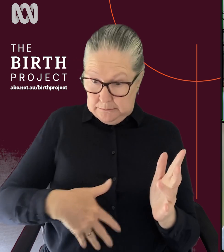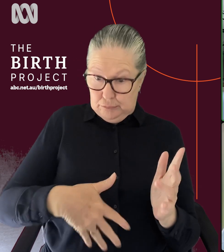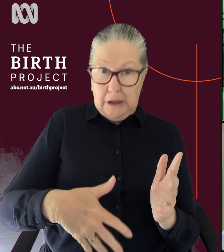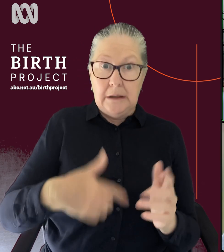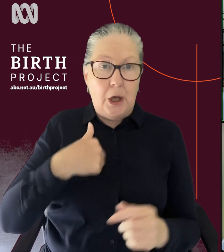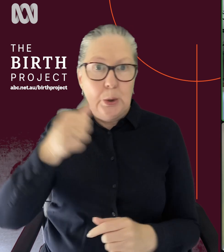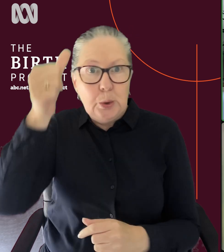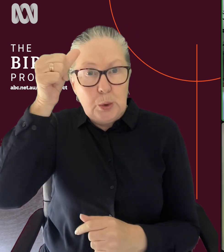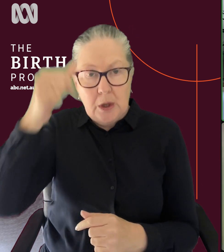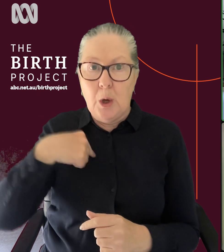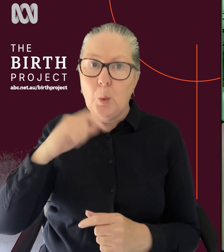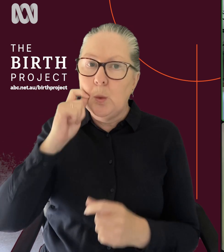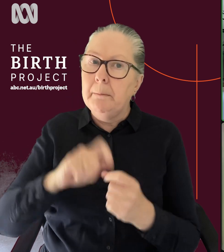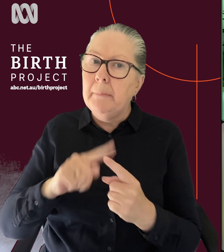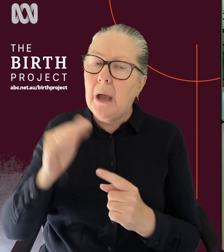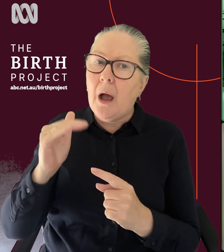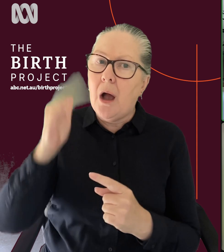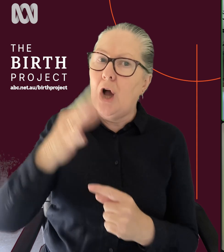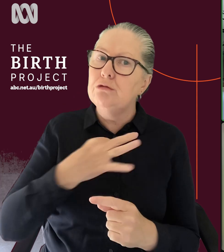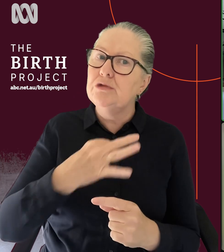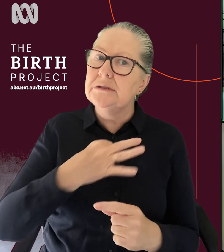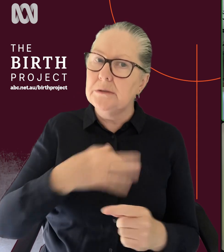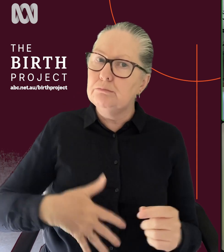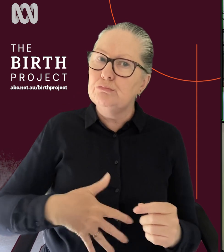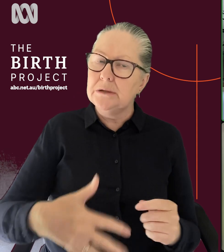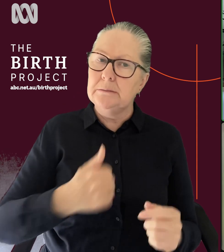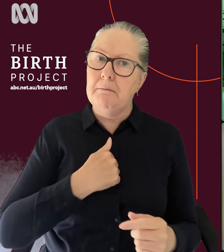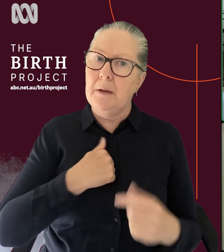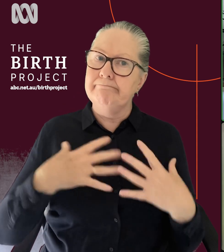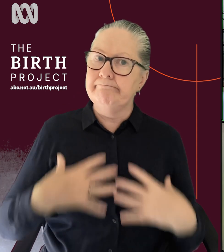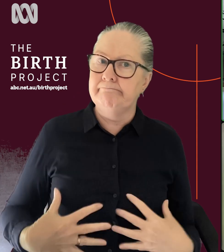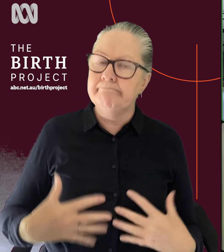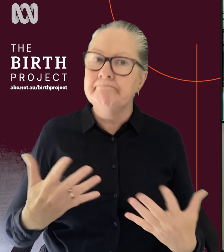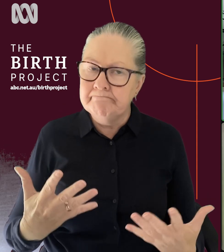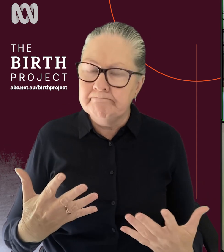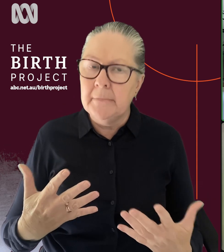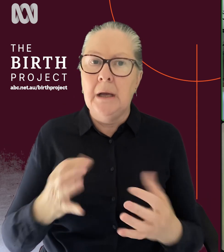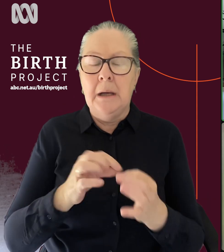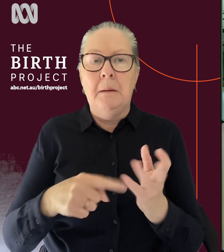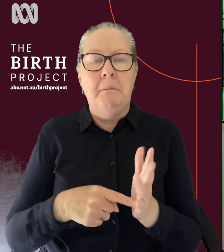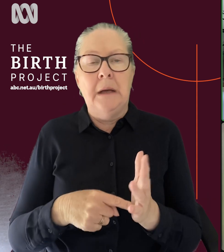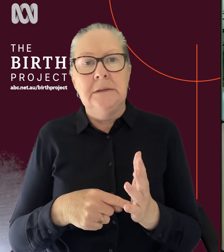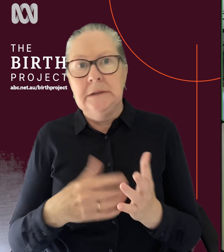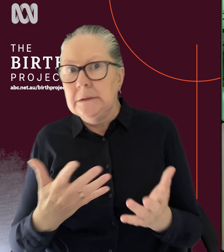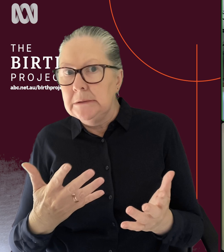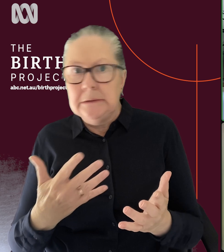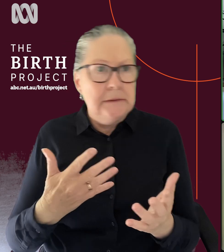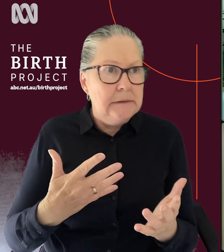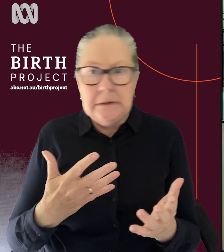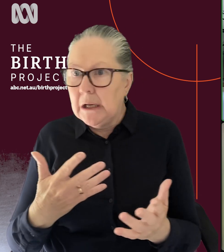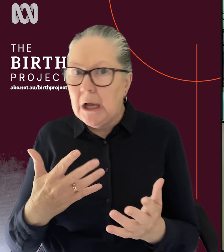was probably going to be a high risk pregnancy. But I, you know, failing kind of being able to get into any high